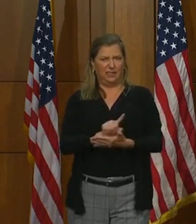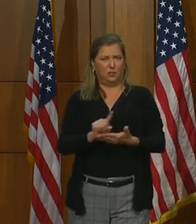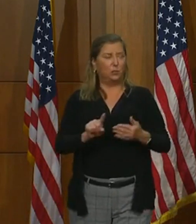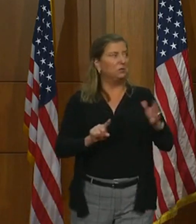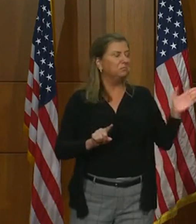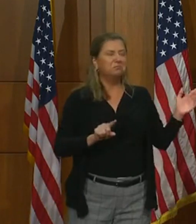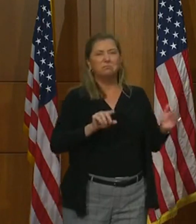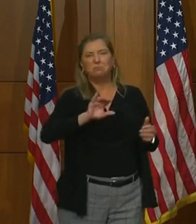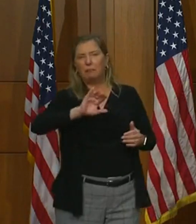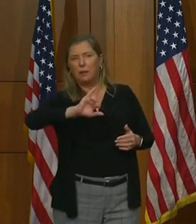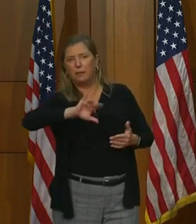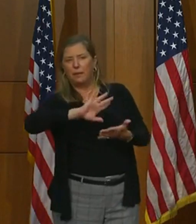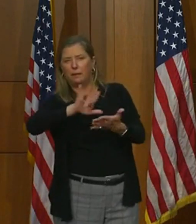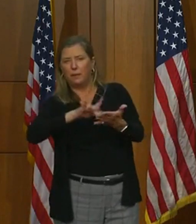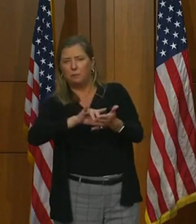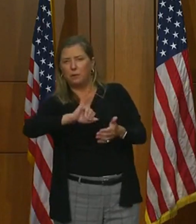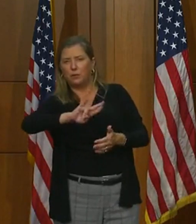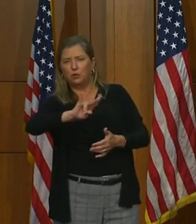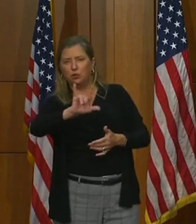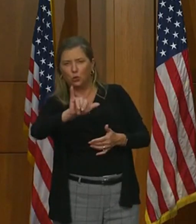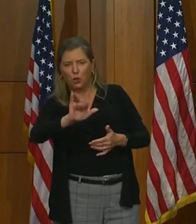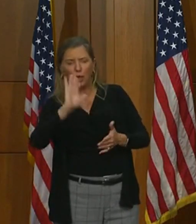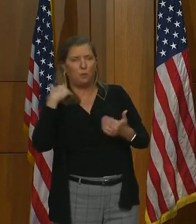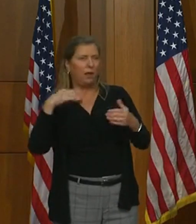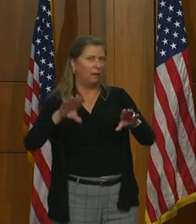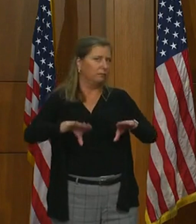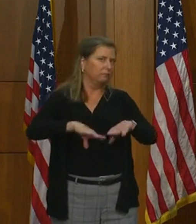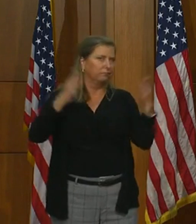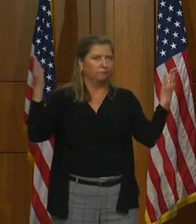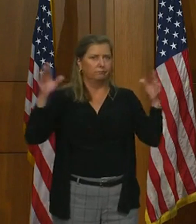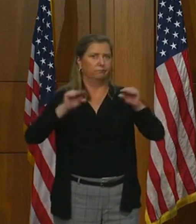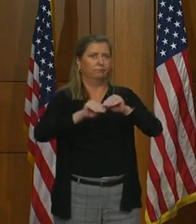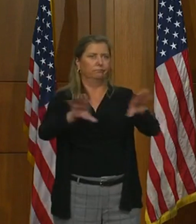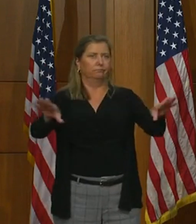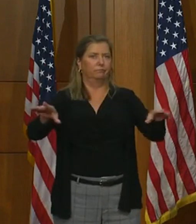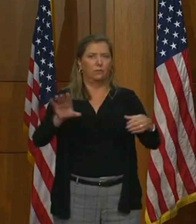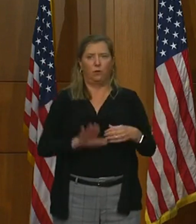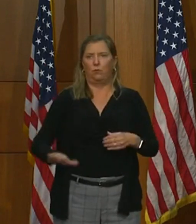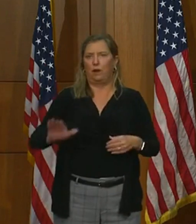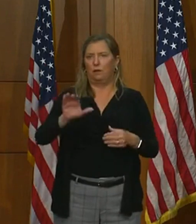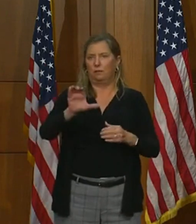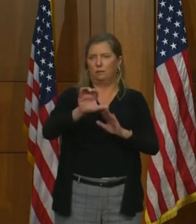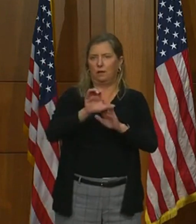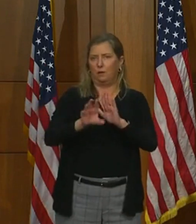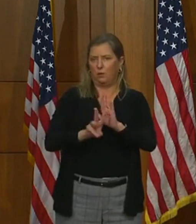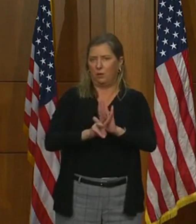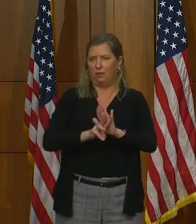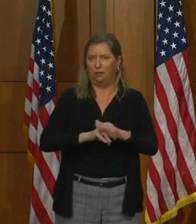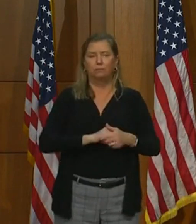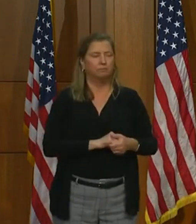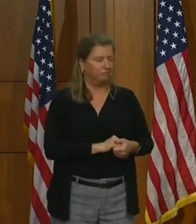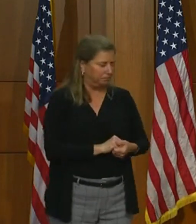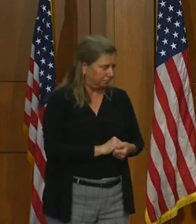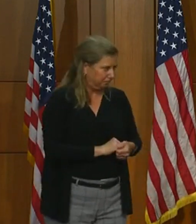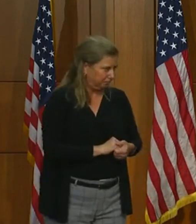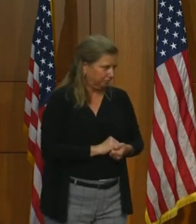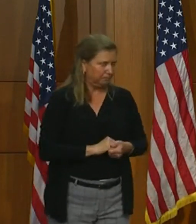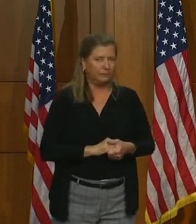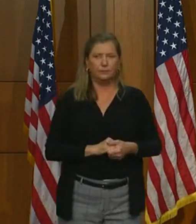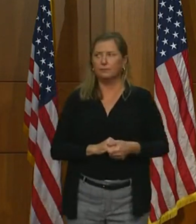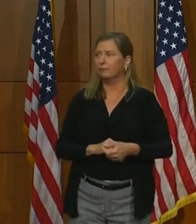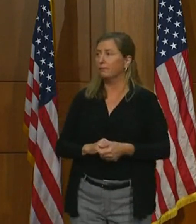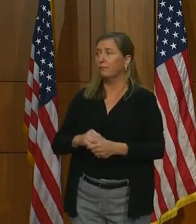Mid-July it should be ready for full prime time and dissemination around the Commonwealth. Thank you. Thank you. it.